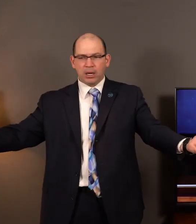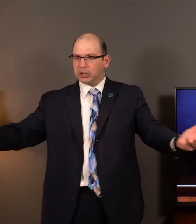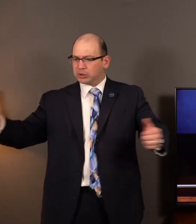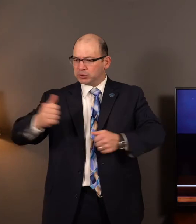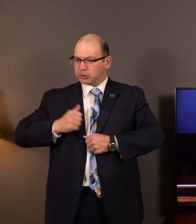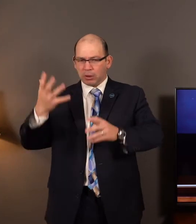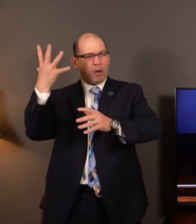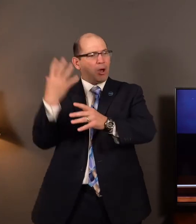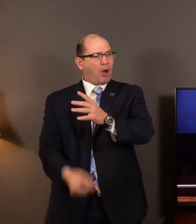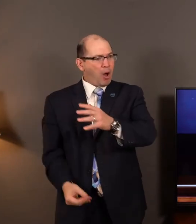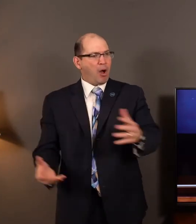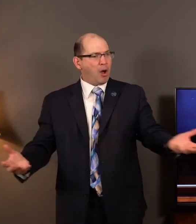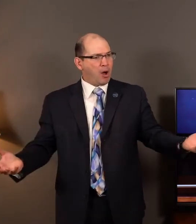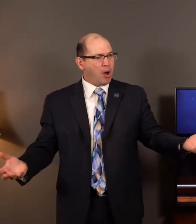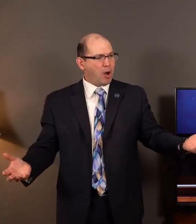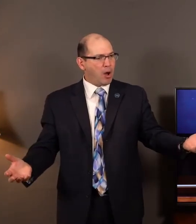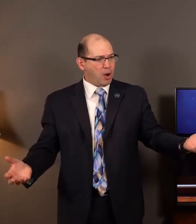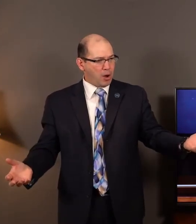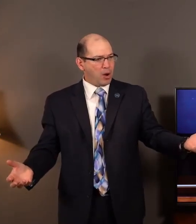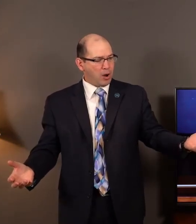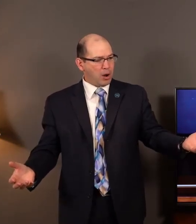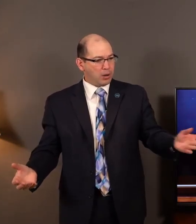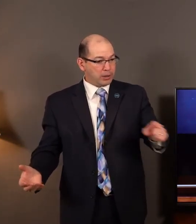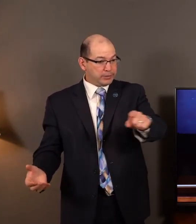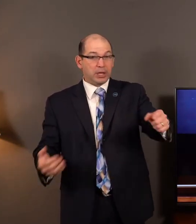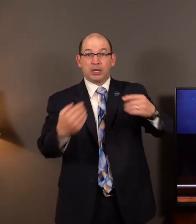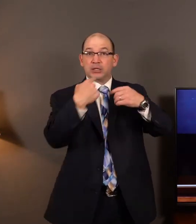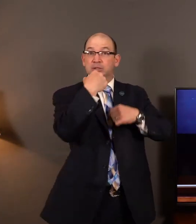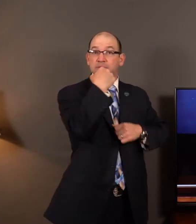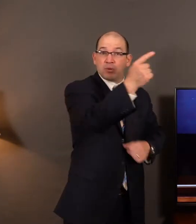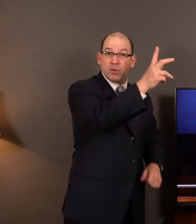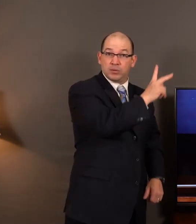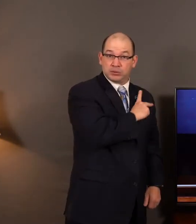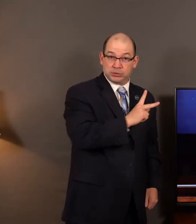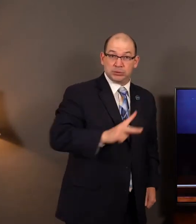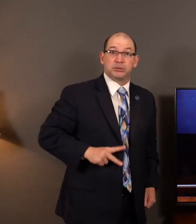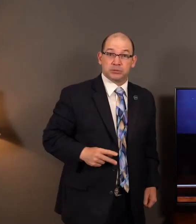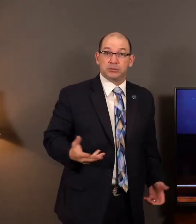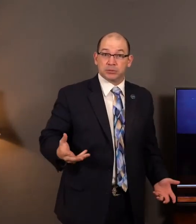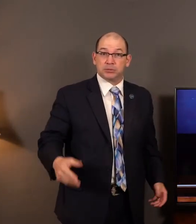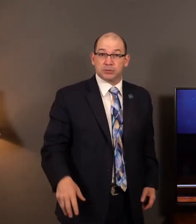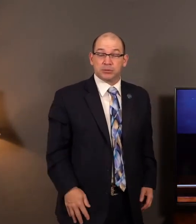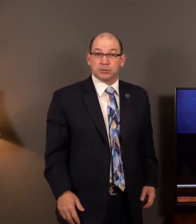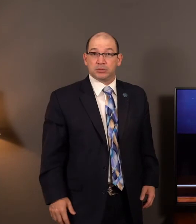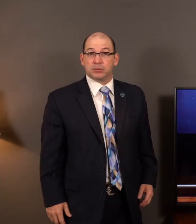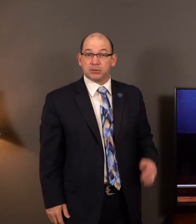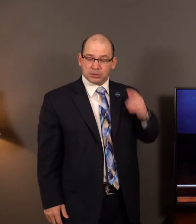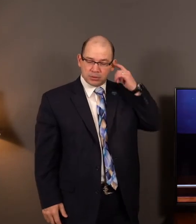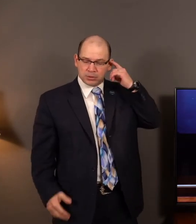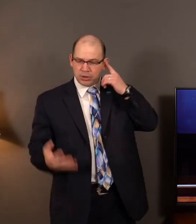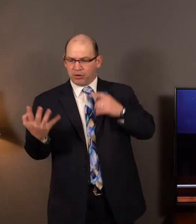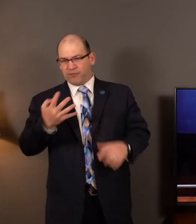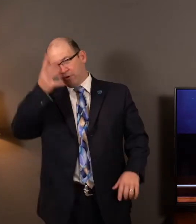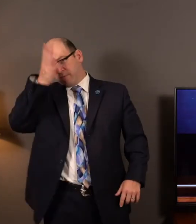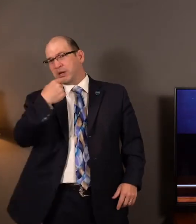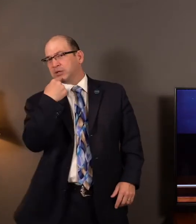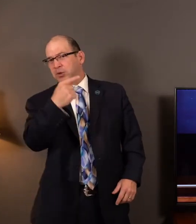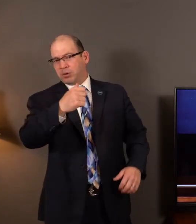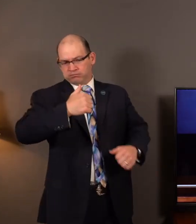And he called the porters and they told it to the king's house within. These four leprous men, bellies full,